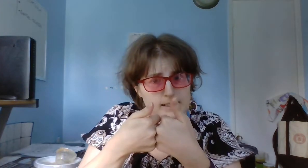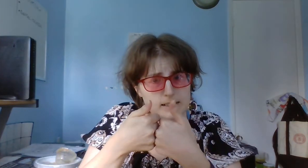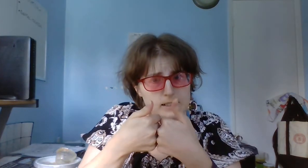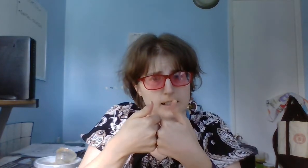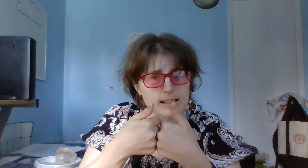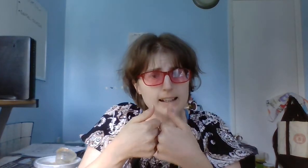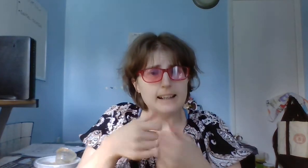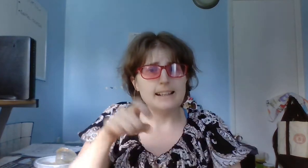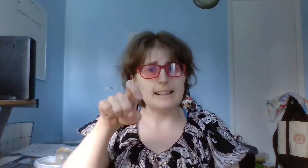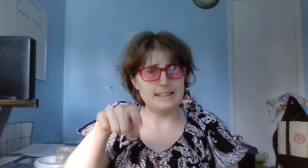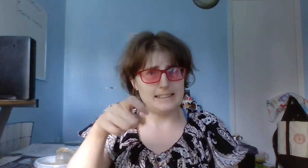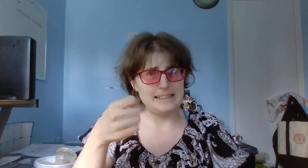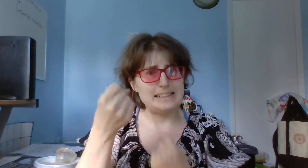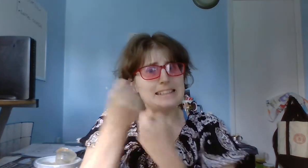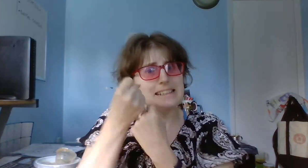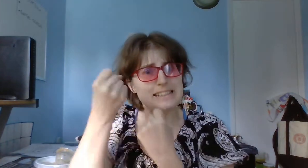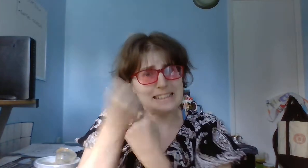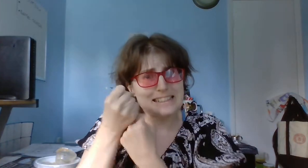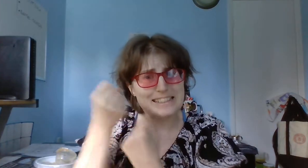that needs assistance.